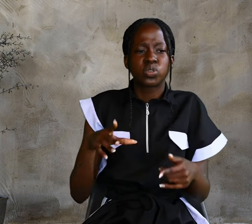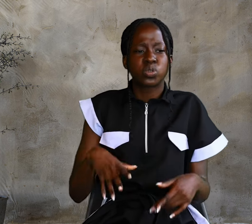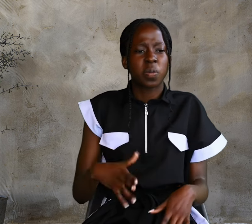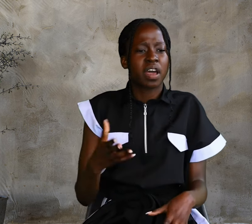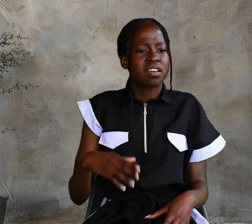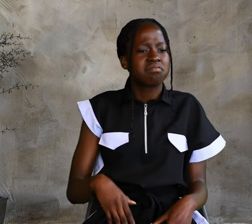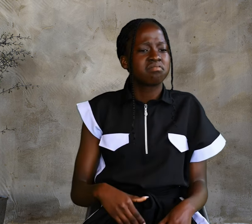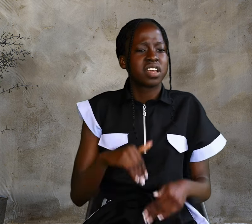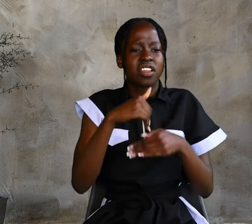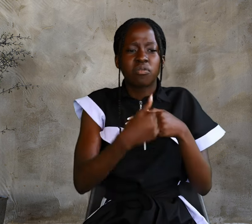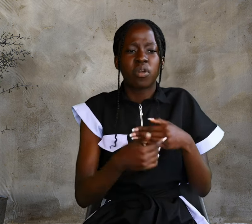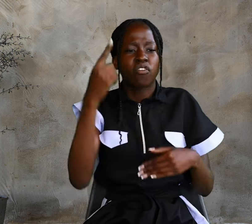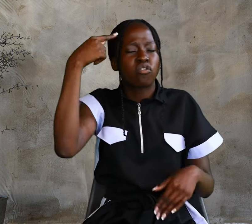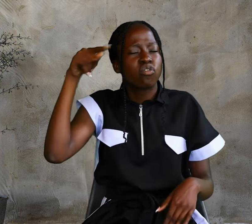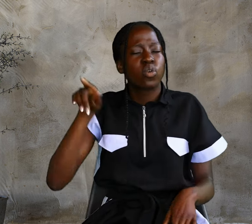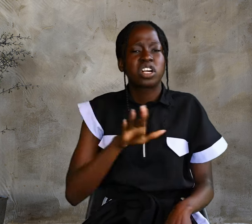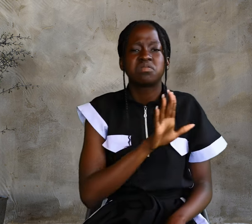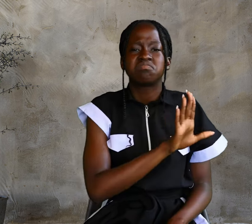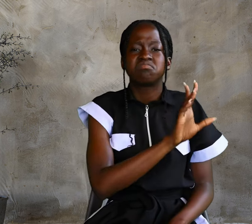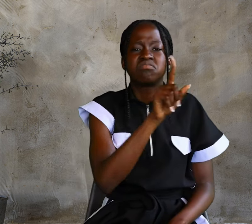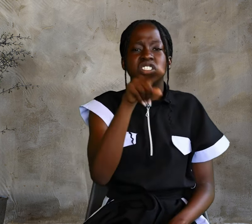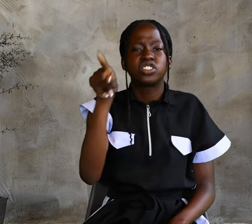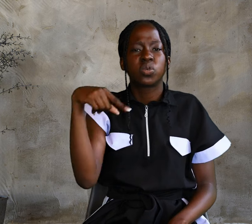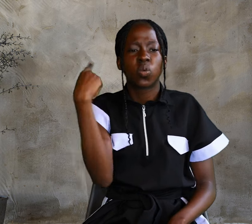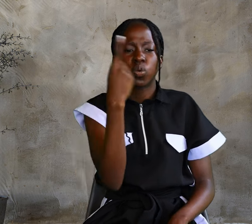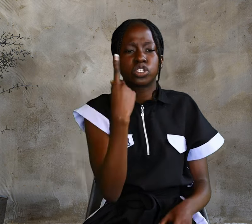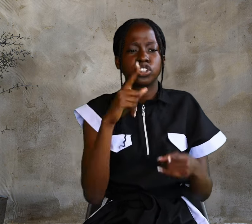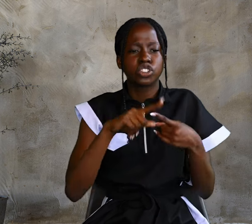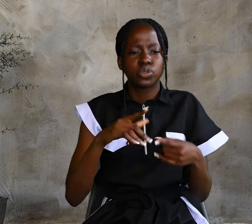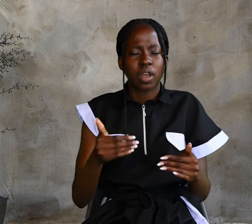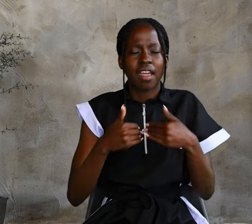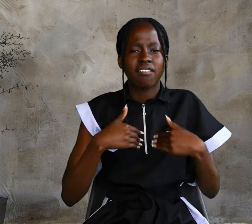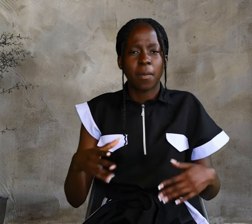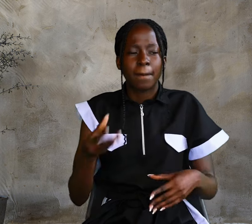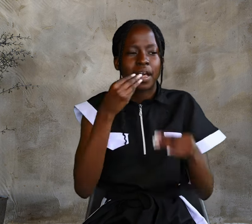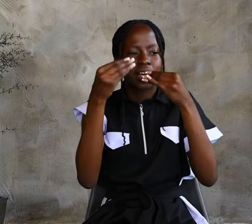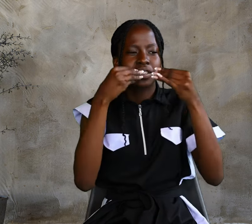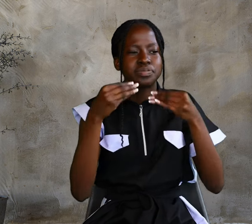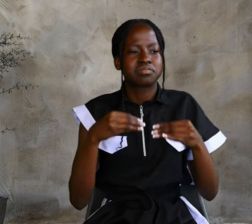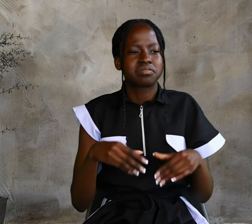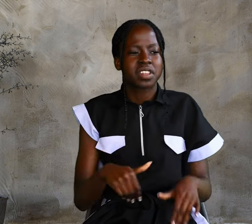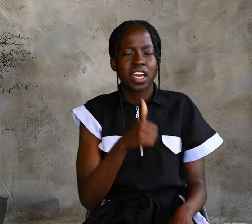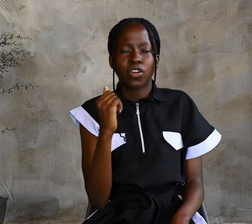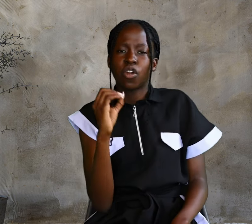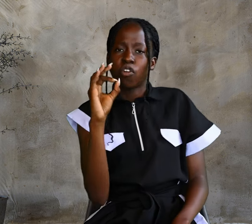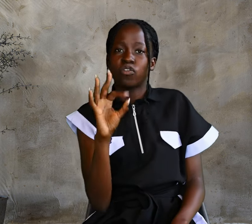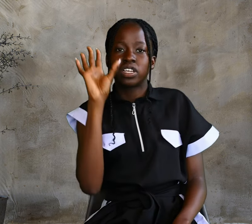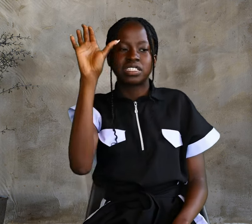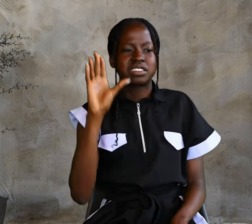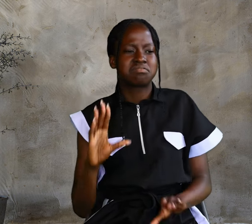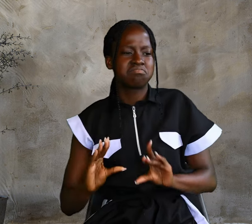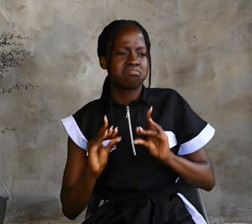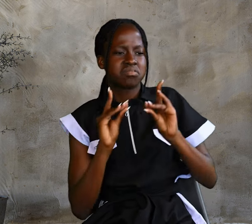for each one to have a bite. Another of his disciples, Andrew,